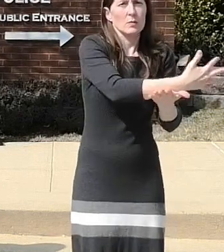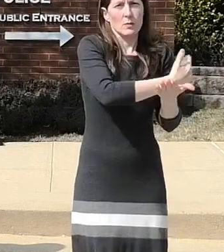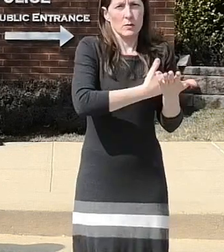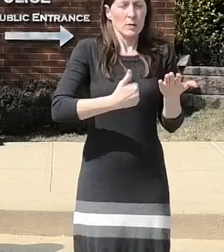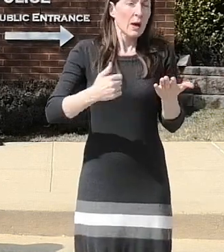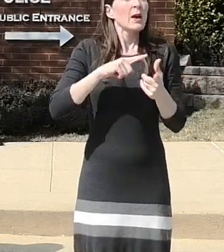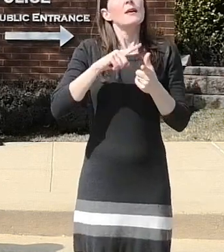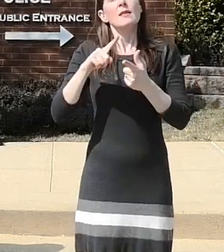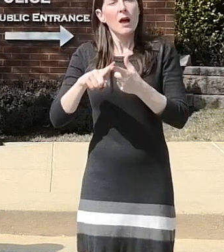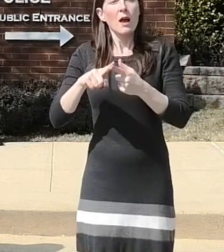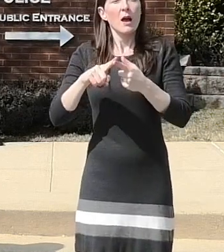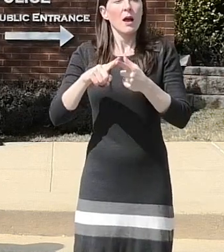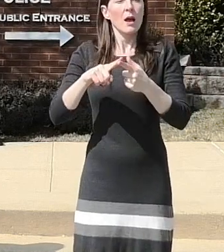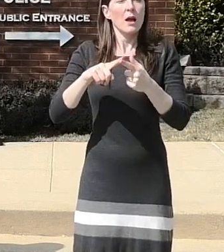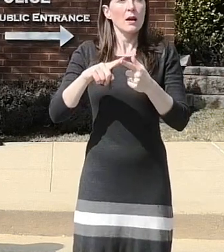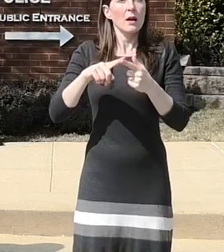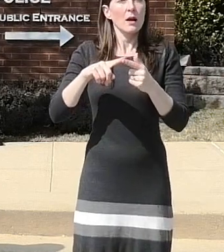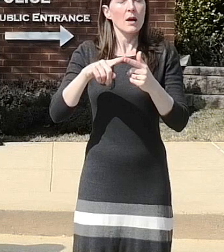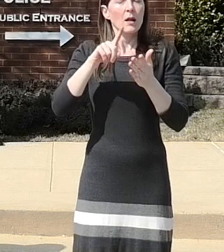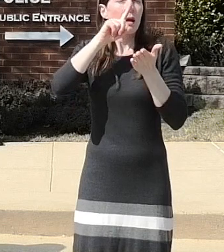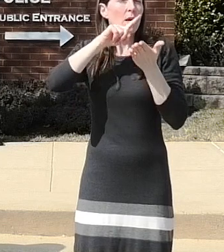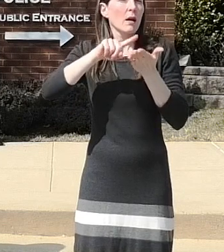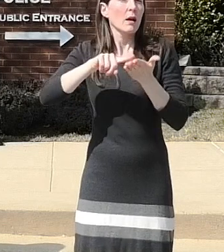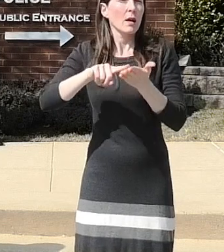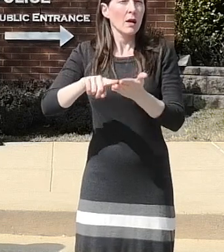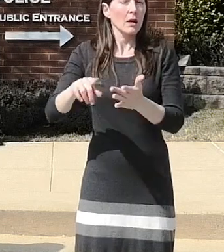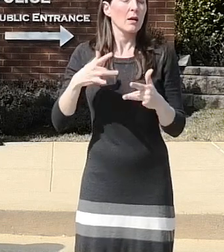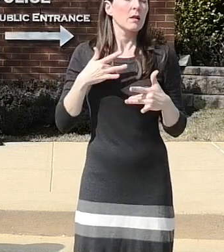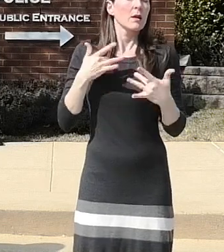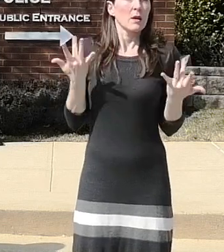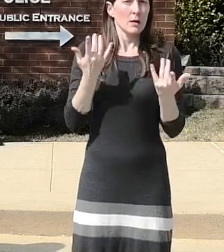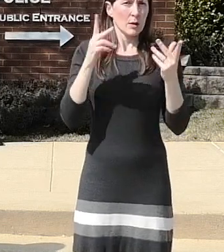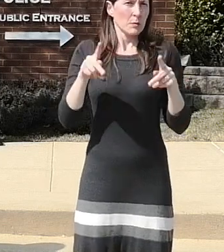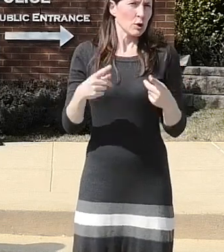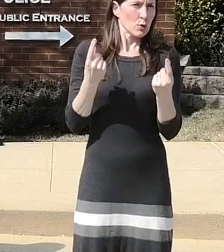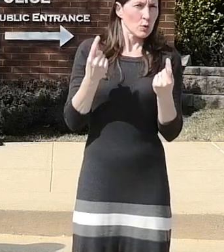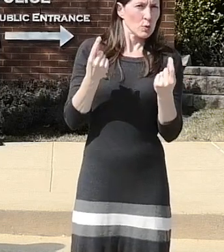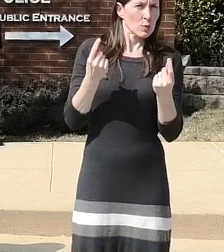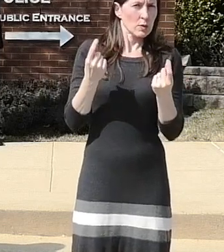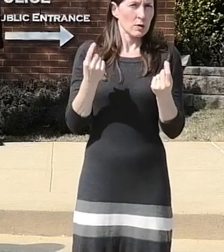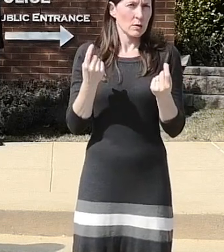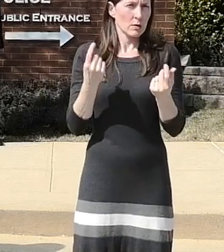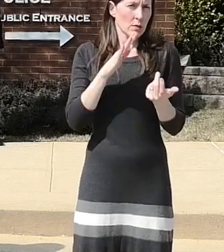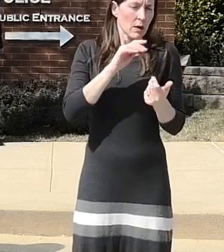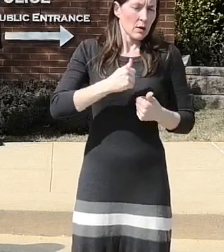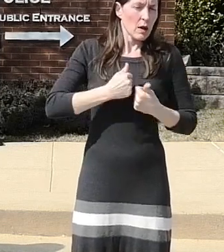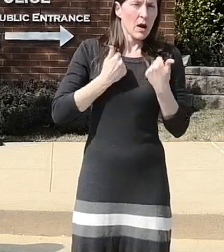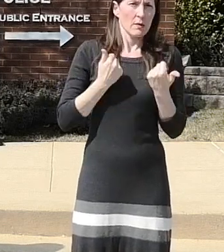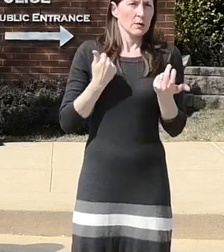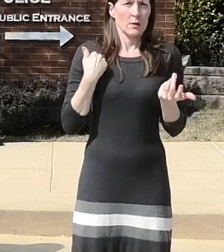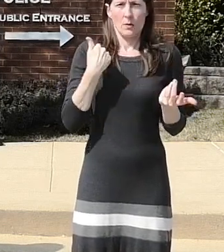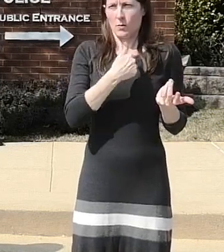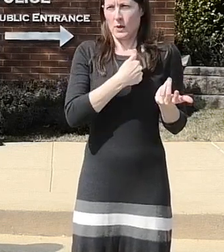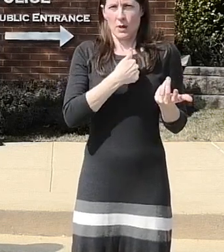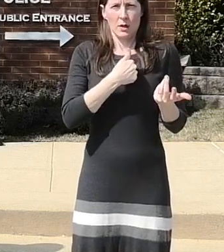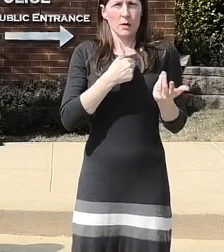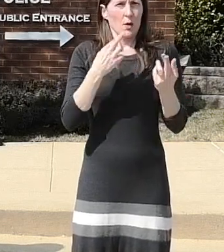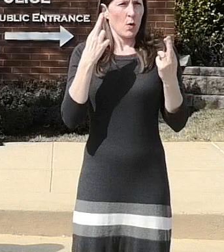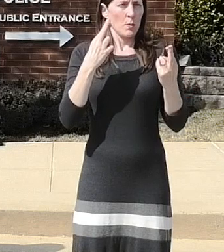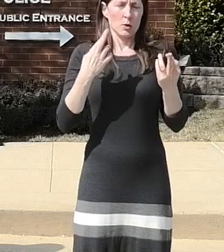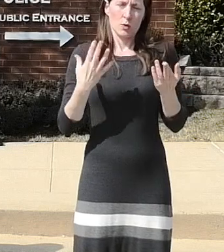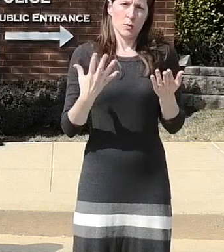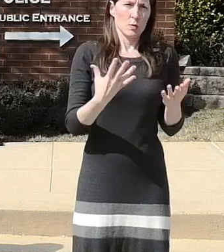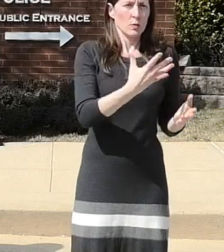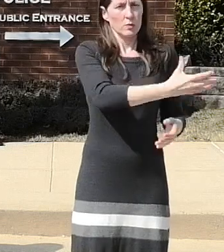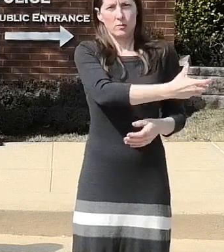information about a person's life and what they've been doing that's one of the first things we want to look at because we can go and